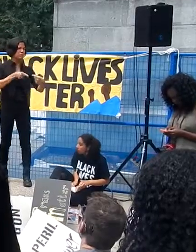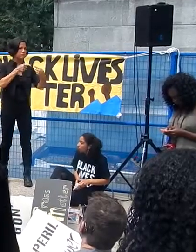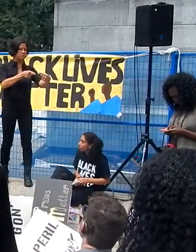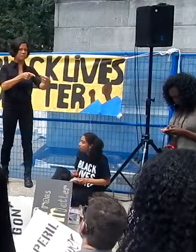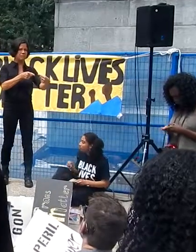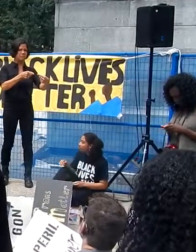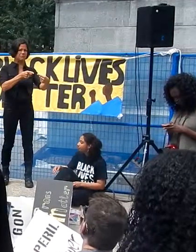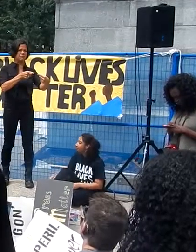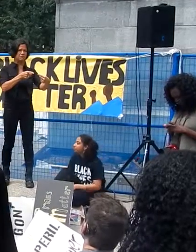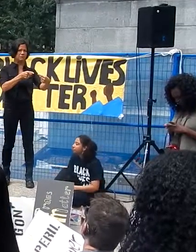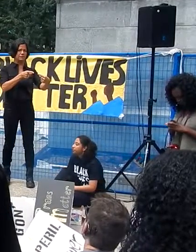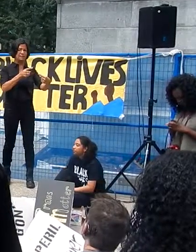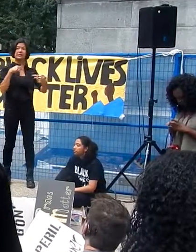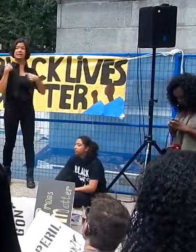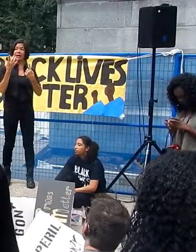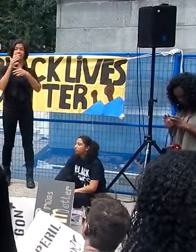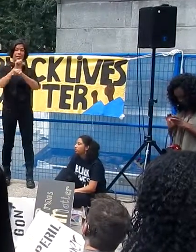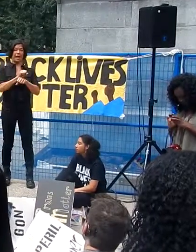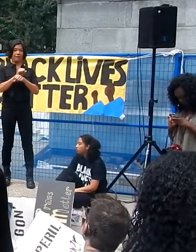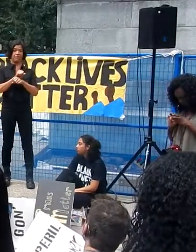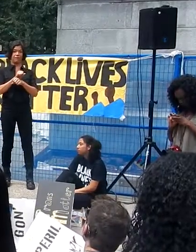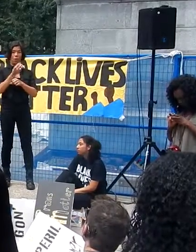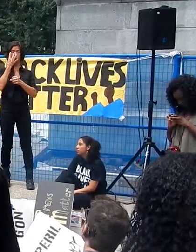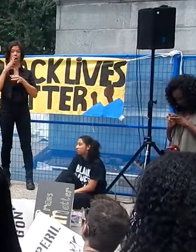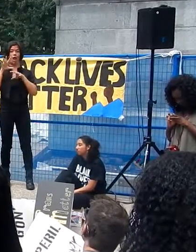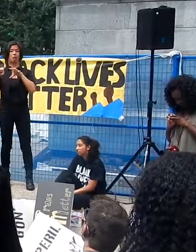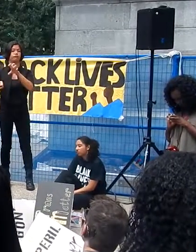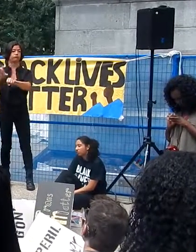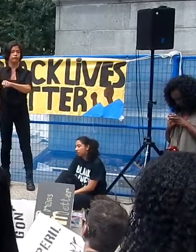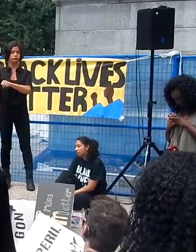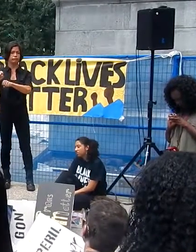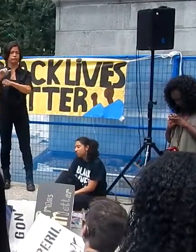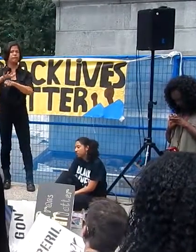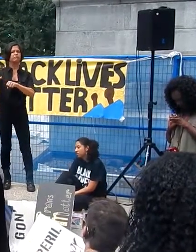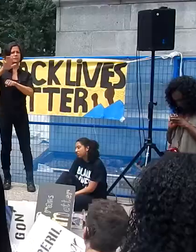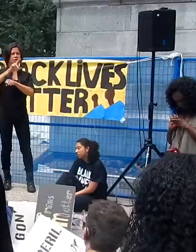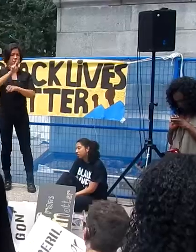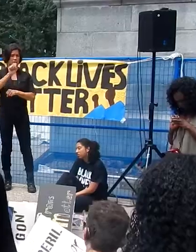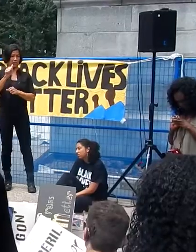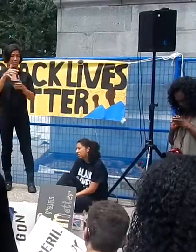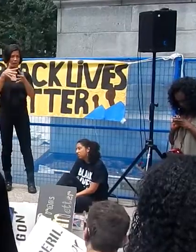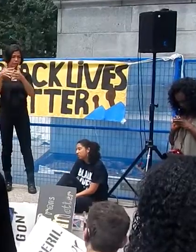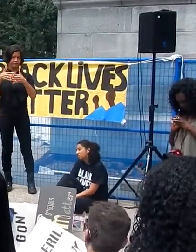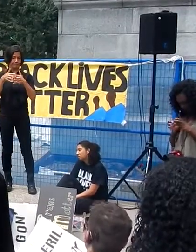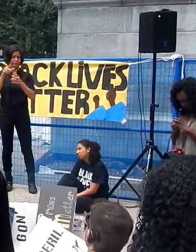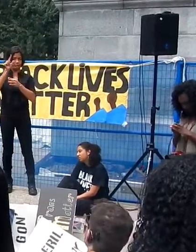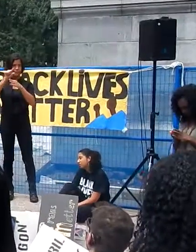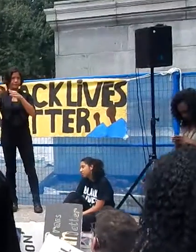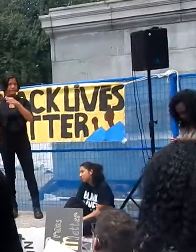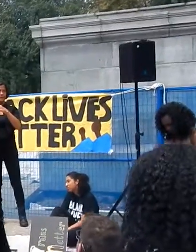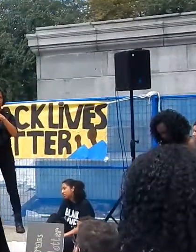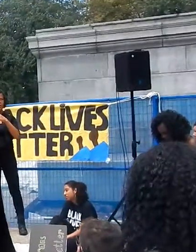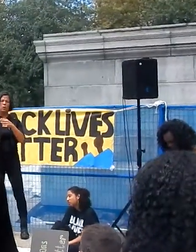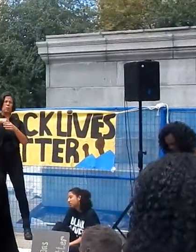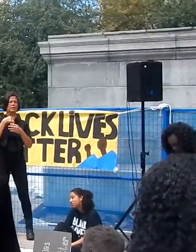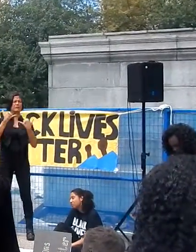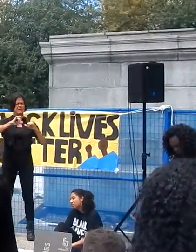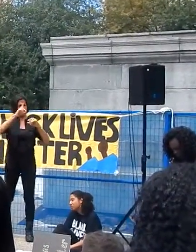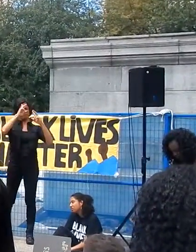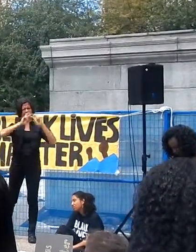us since our enslavement and colonization in territories held by the U.S. government. To what